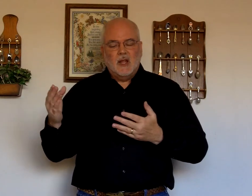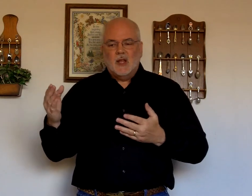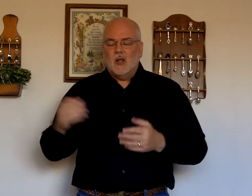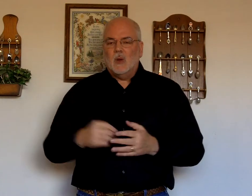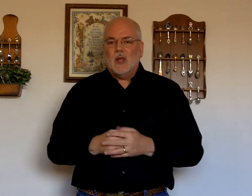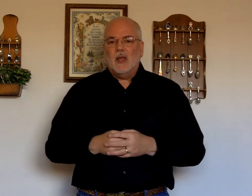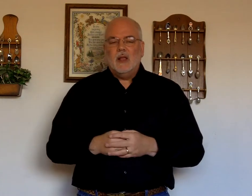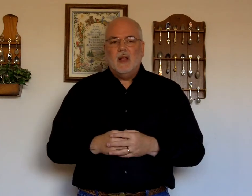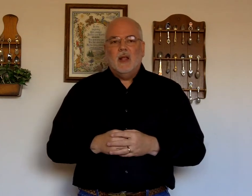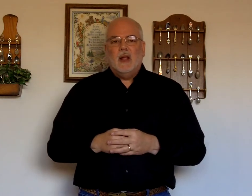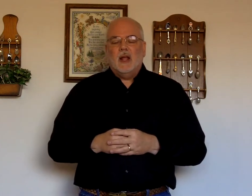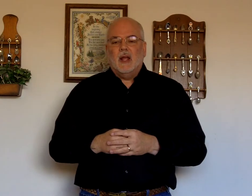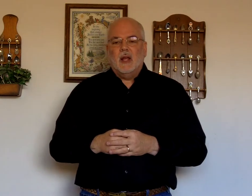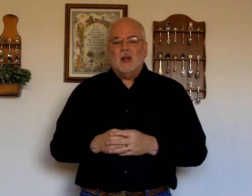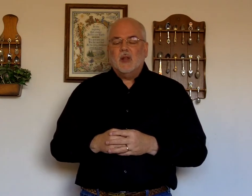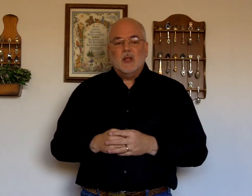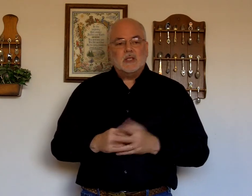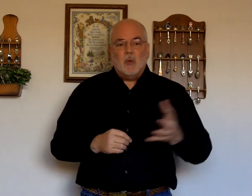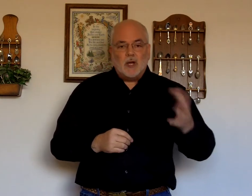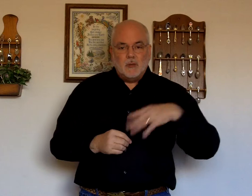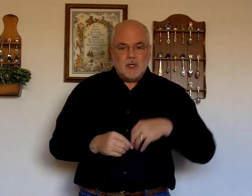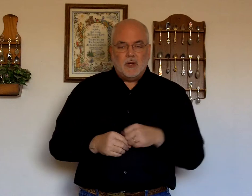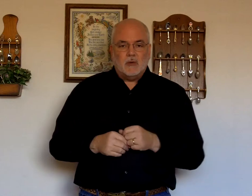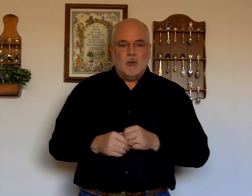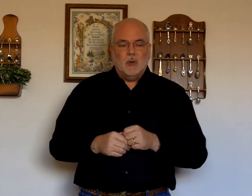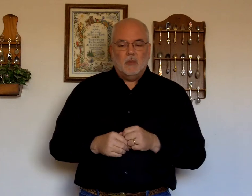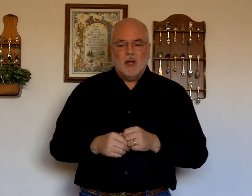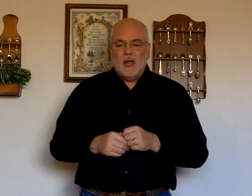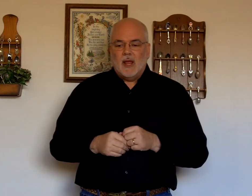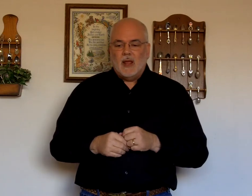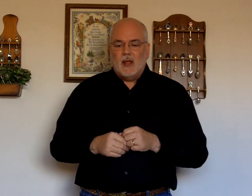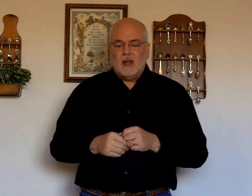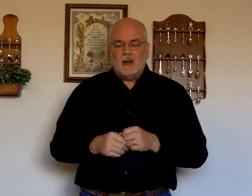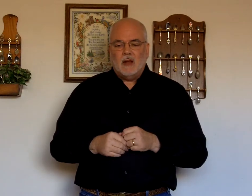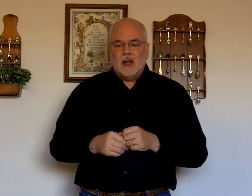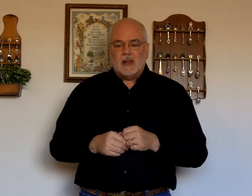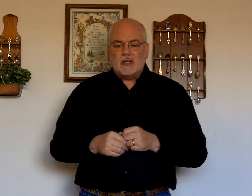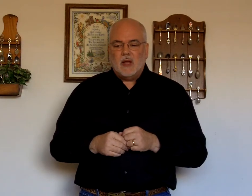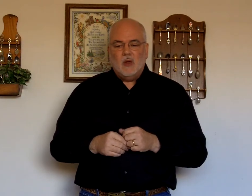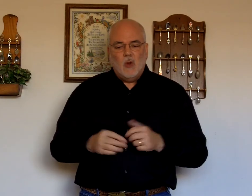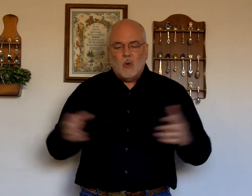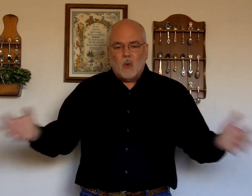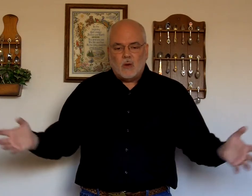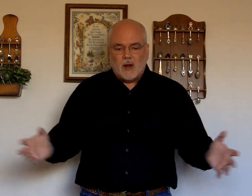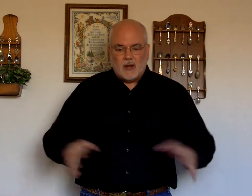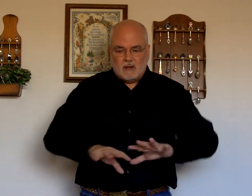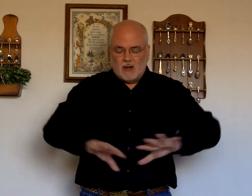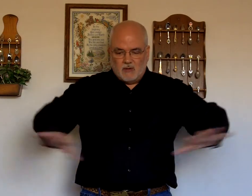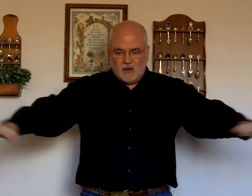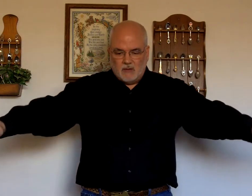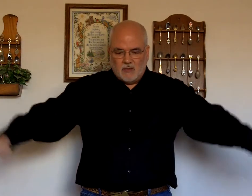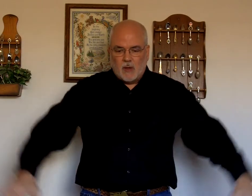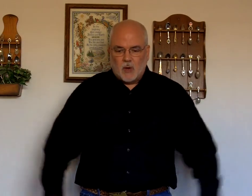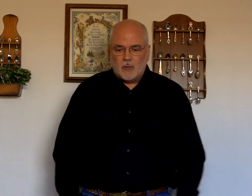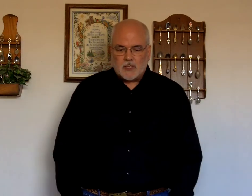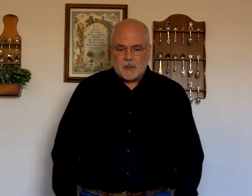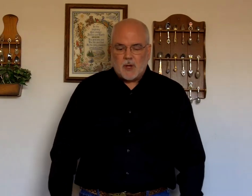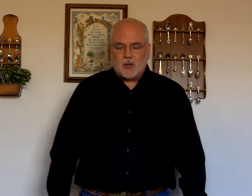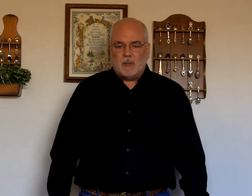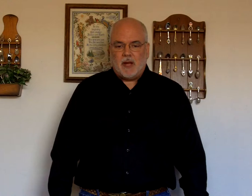Okay. Okay. Uh. Someone comes into your room. And. They say. And. They want to put something on your bed.